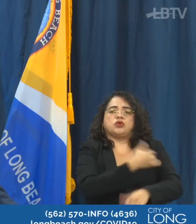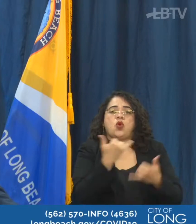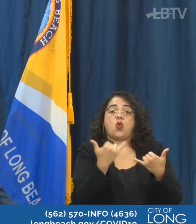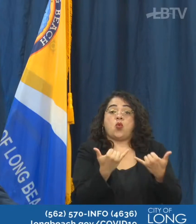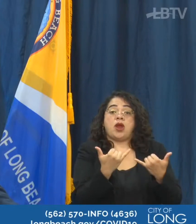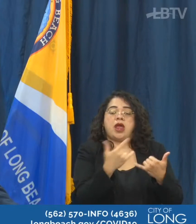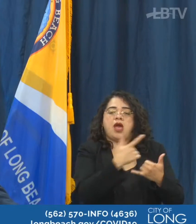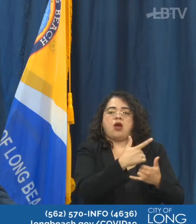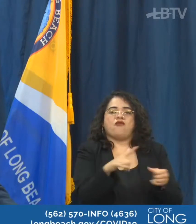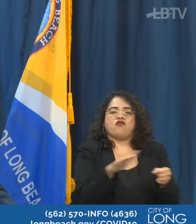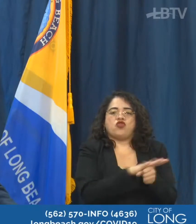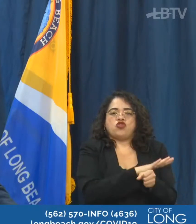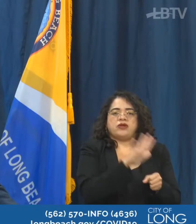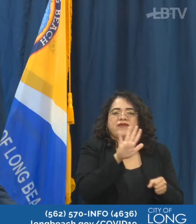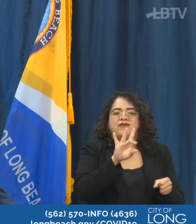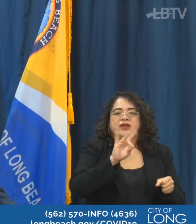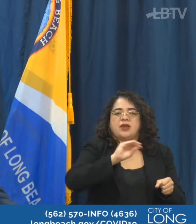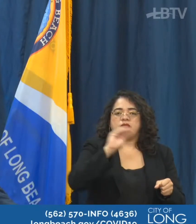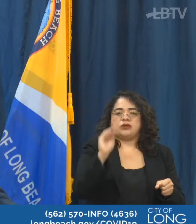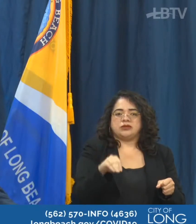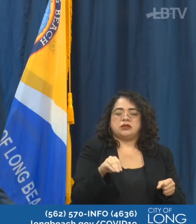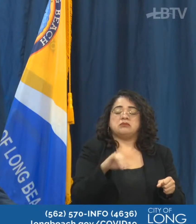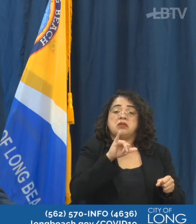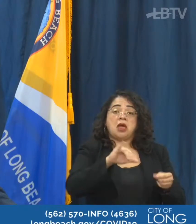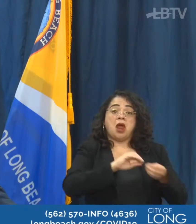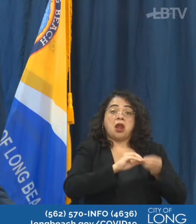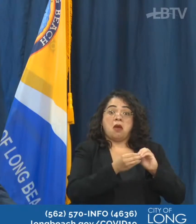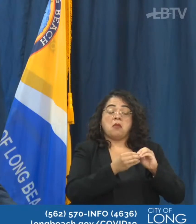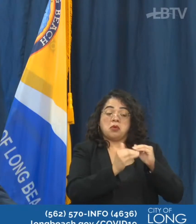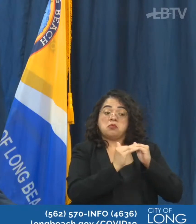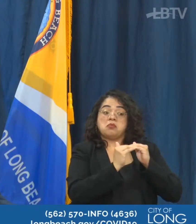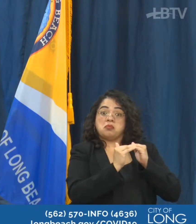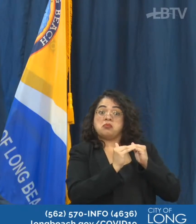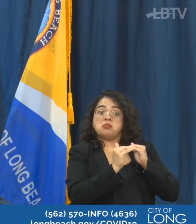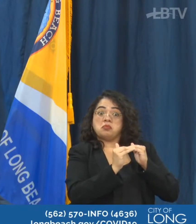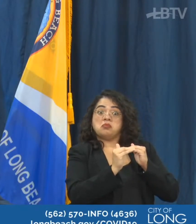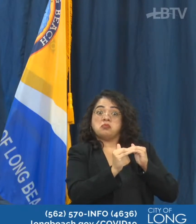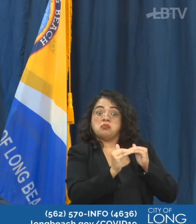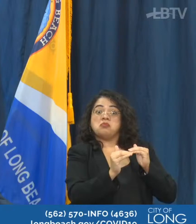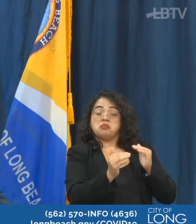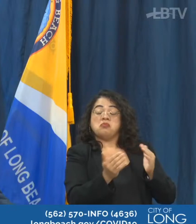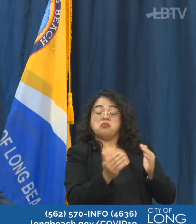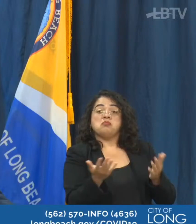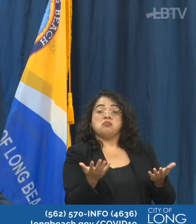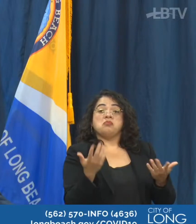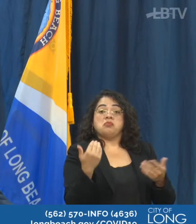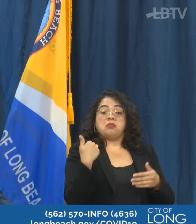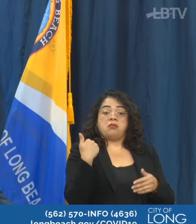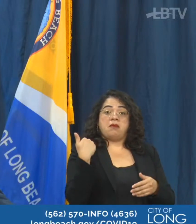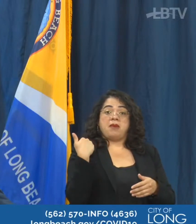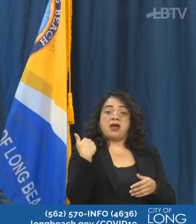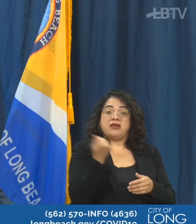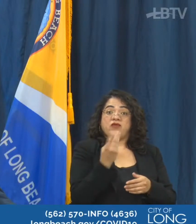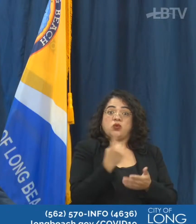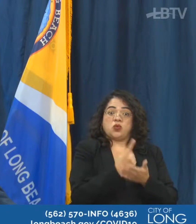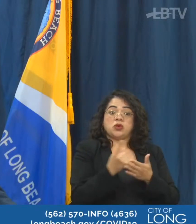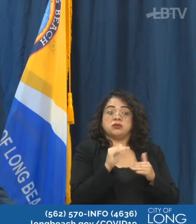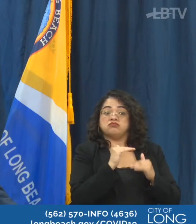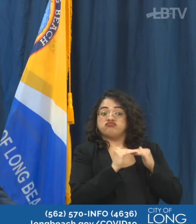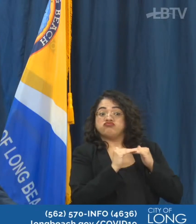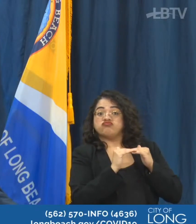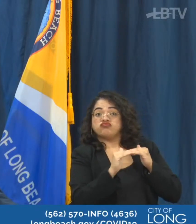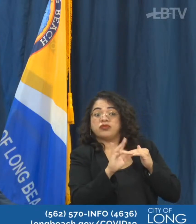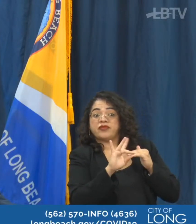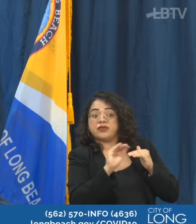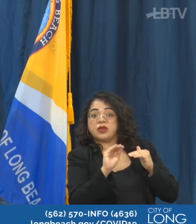that occupancy has remained fairly stable over the course of the last few weeks. It is a sign